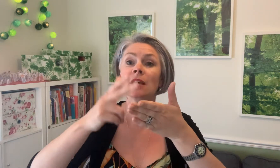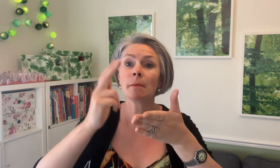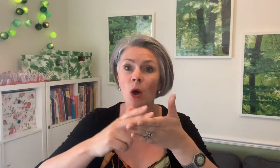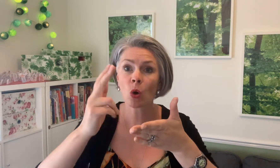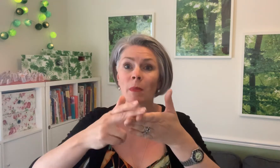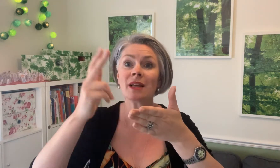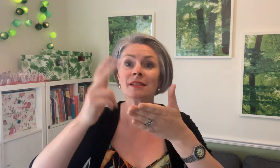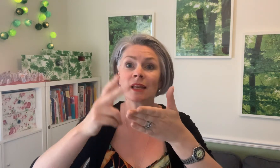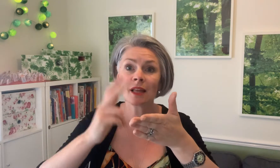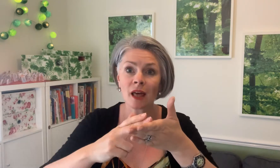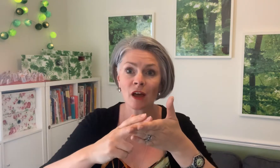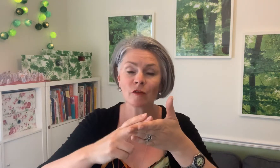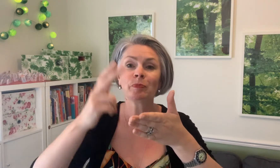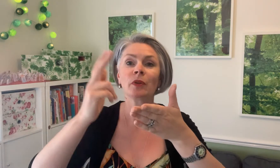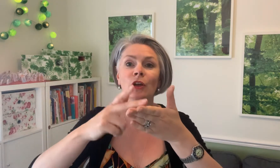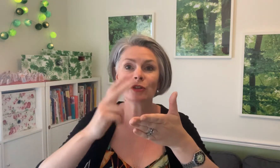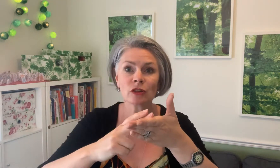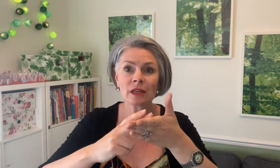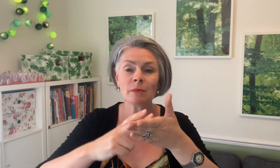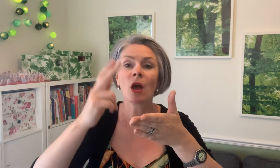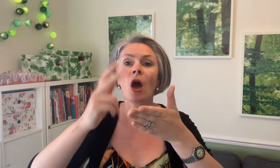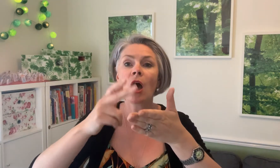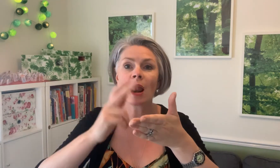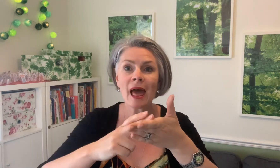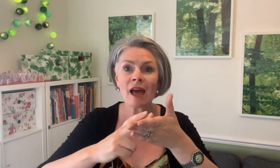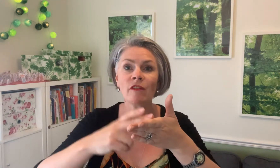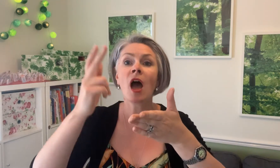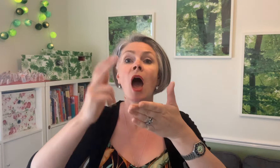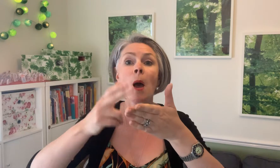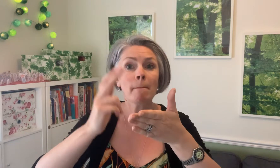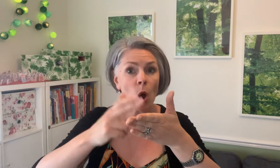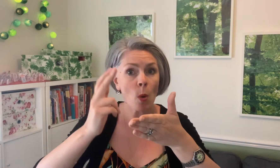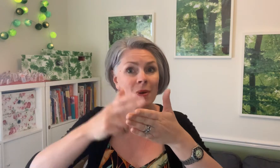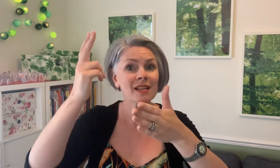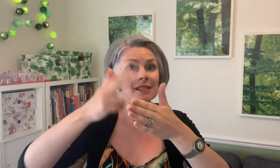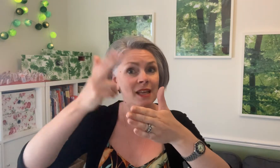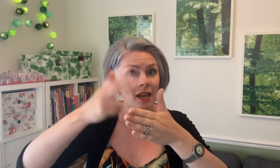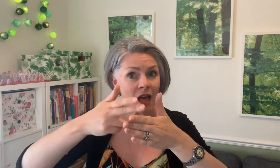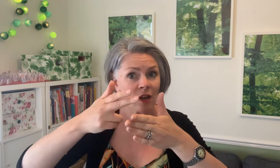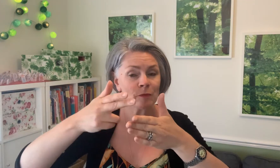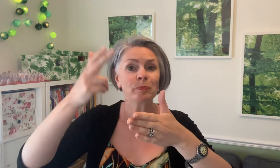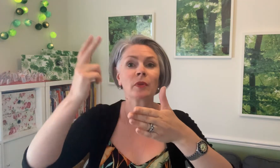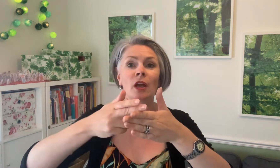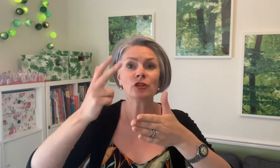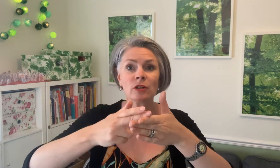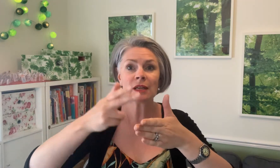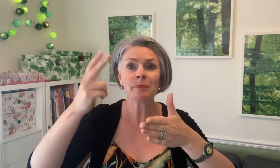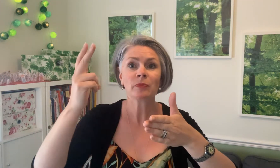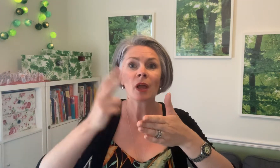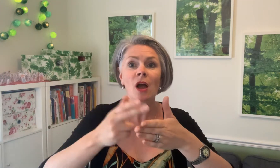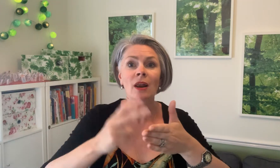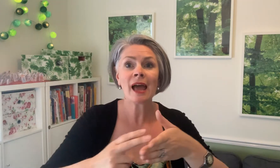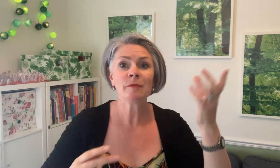A moment, a love, a dream, a laugh, a moment, a love, a dream, a laugh